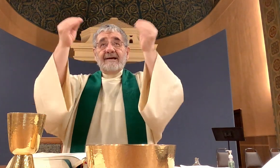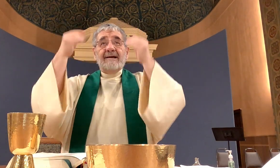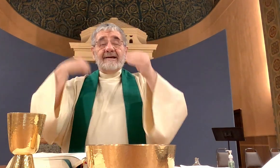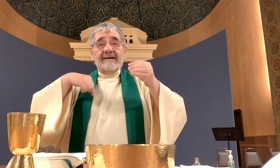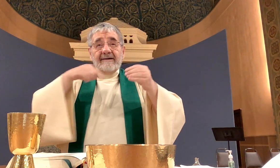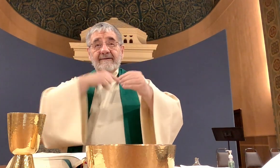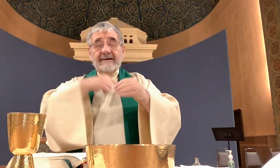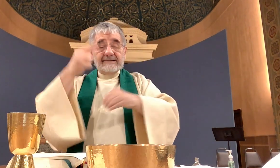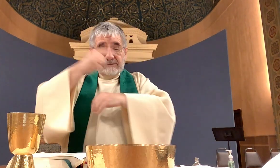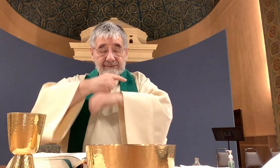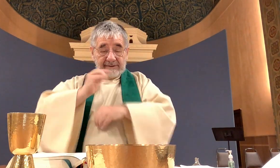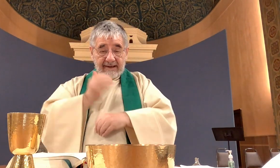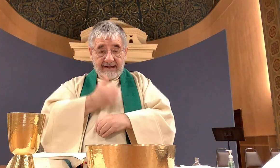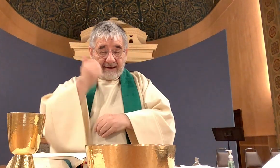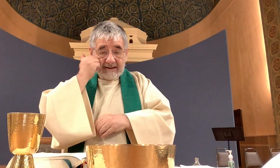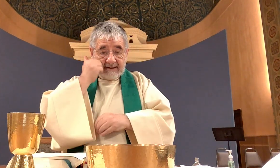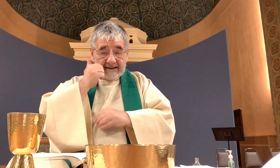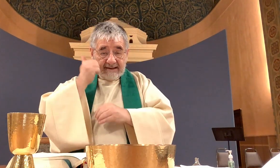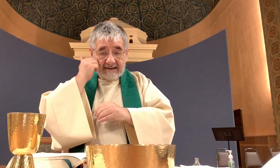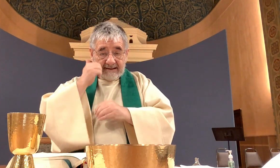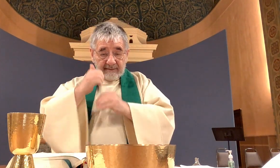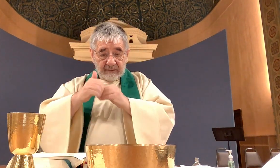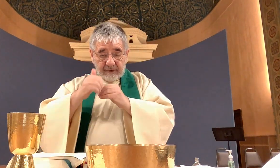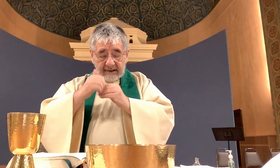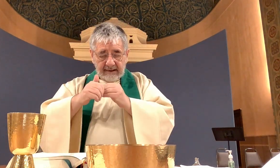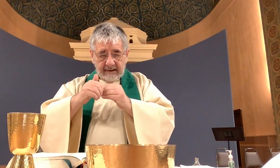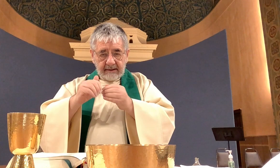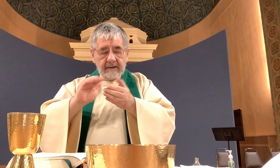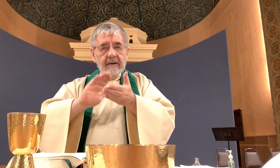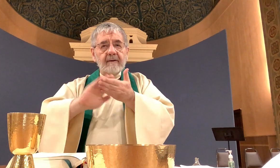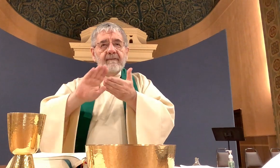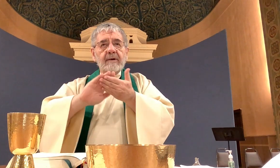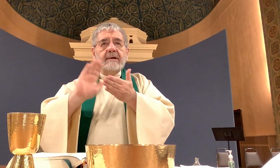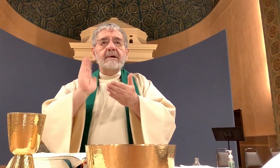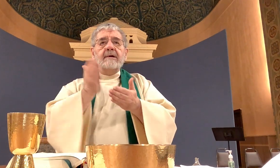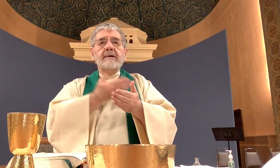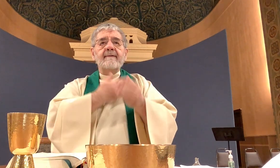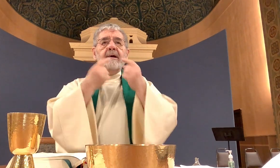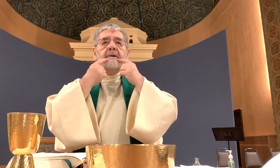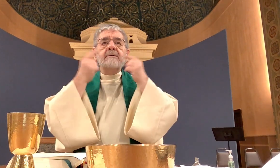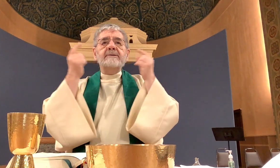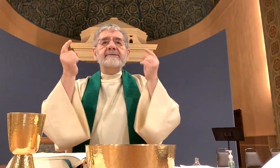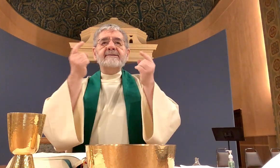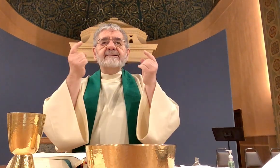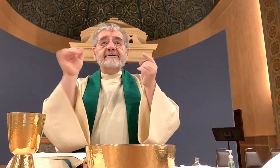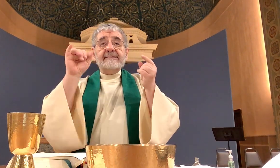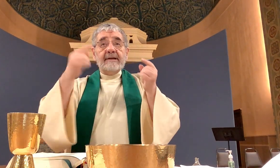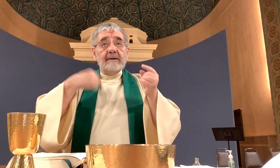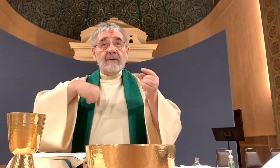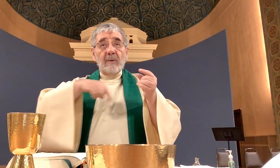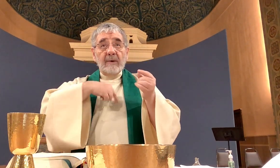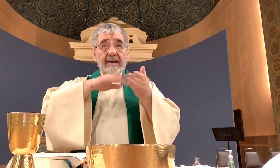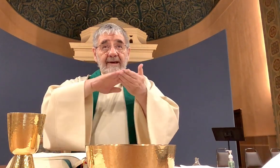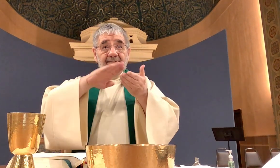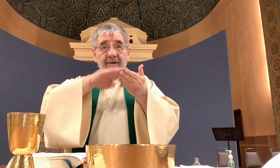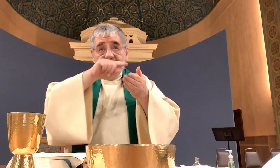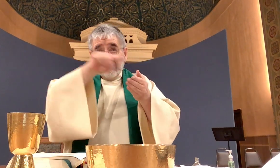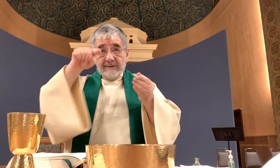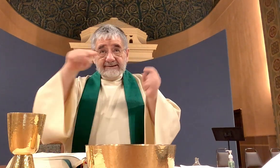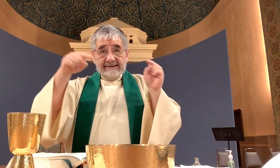our daily bread and forgive us our trespasses as we forgive those who trespass against us